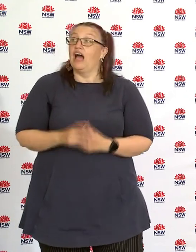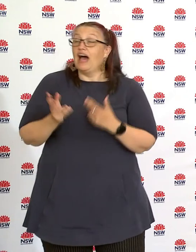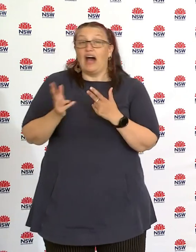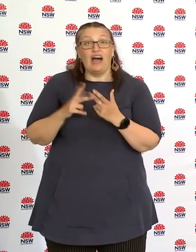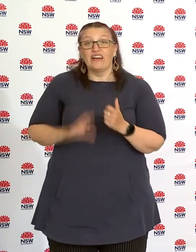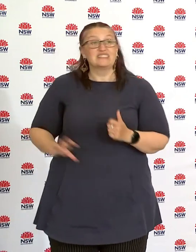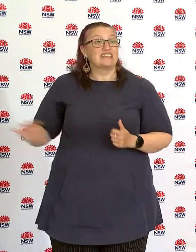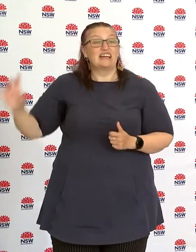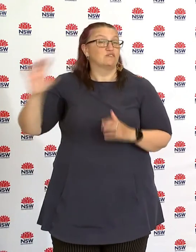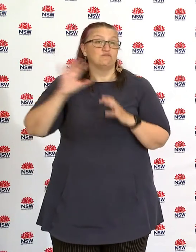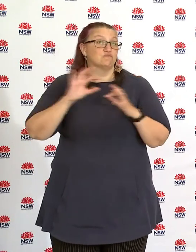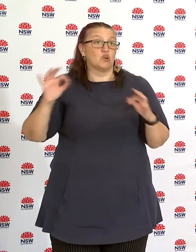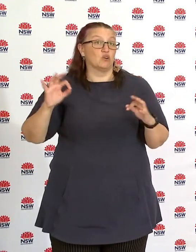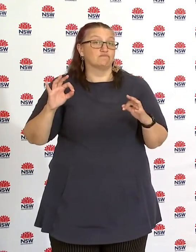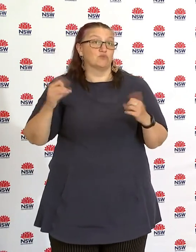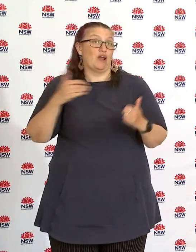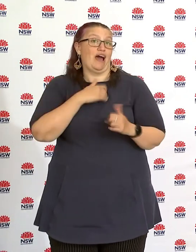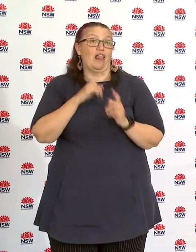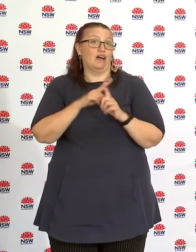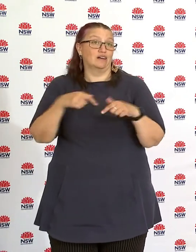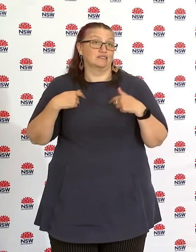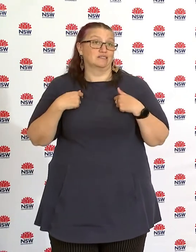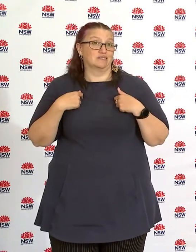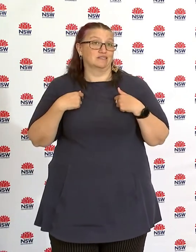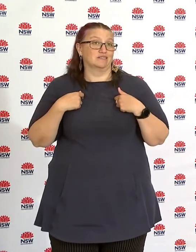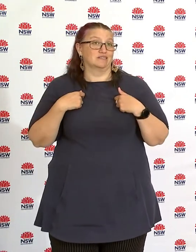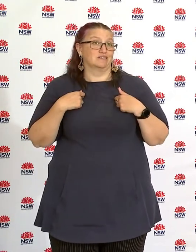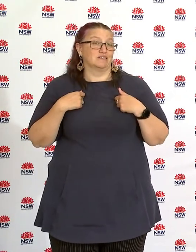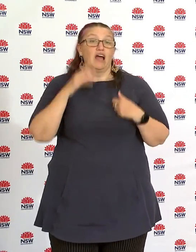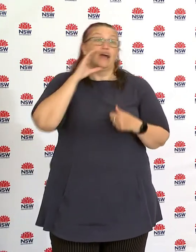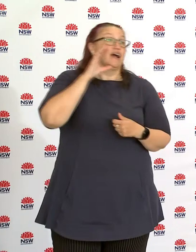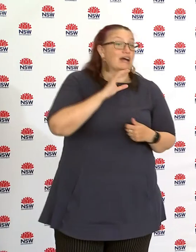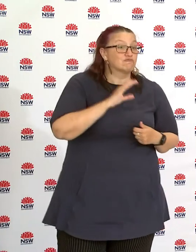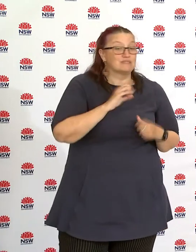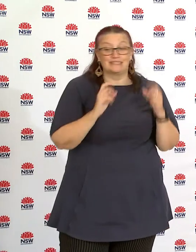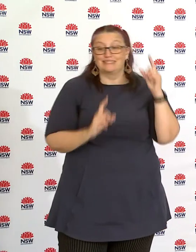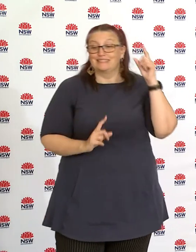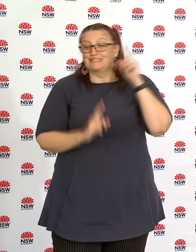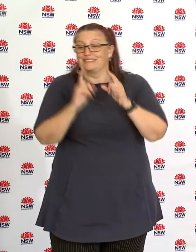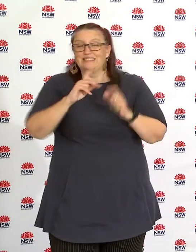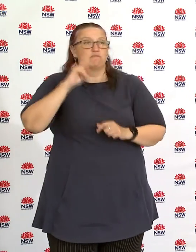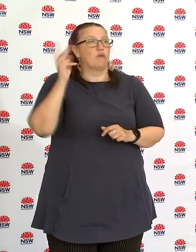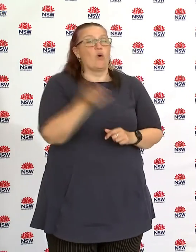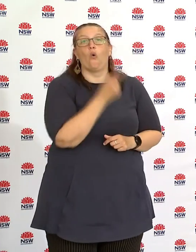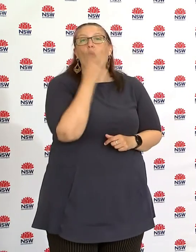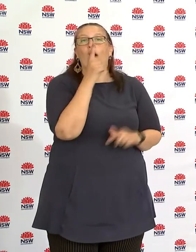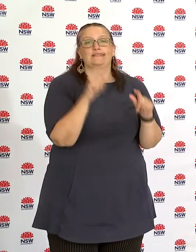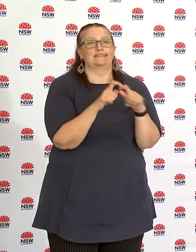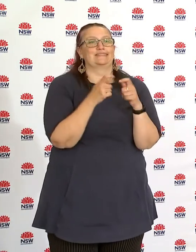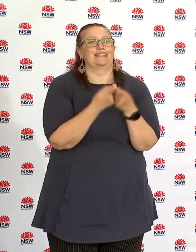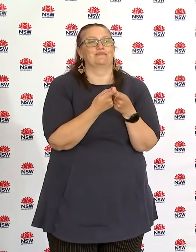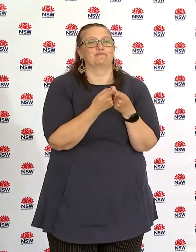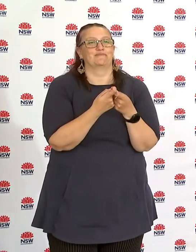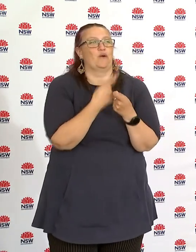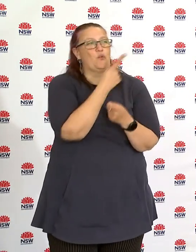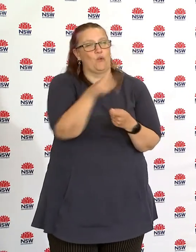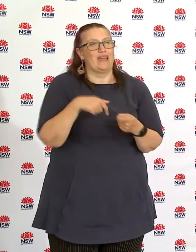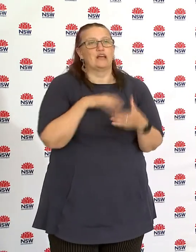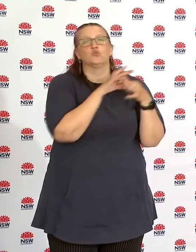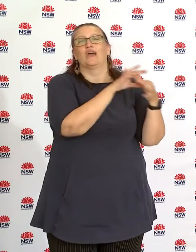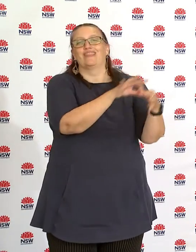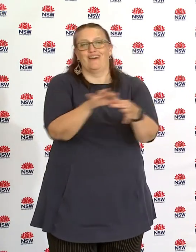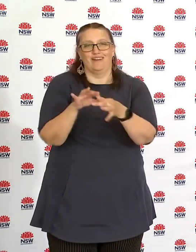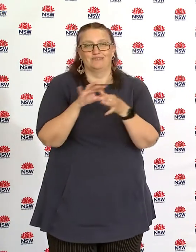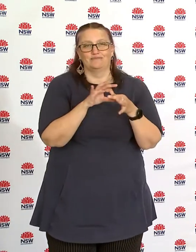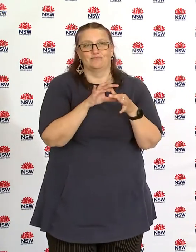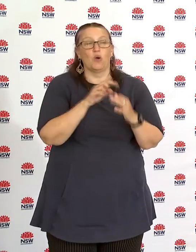and we've stuck by them through thick and thin we're one team one community in new south wales and i want to thank them for the sacrifice they're making we know that we require tens